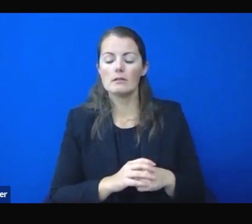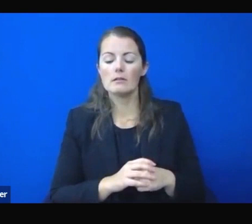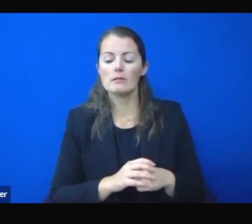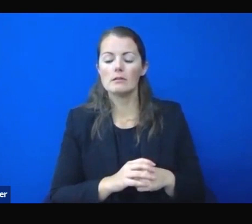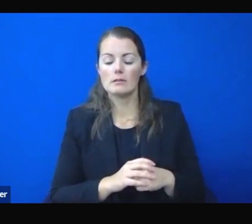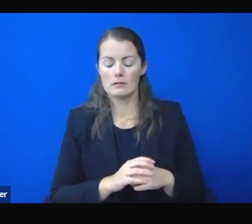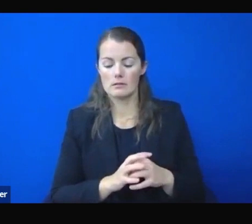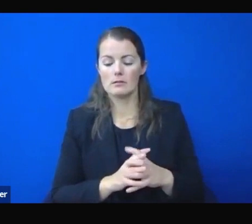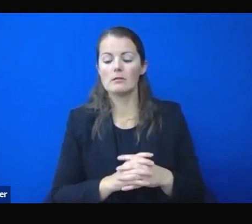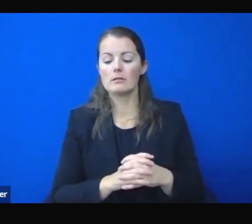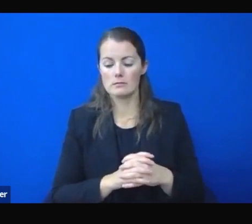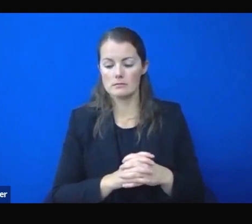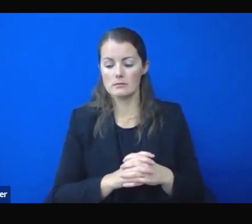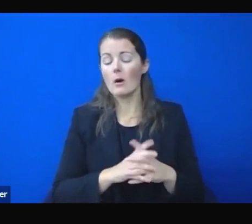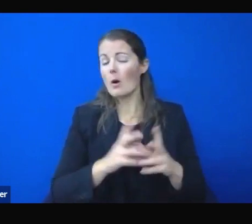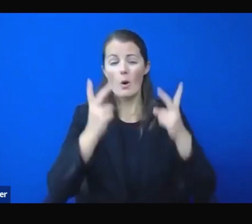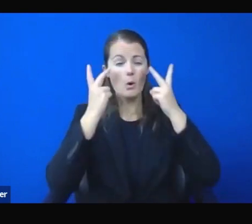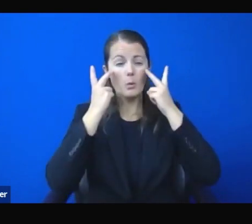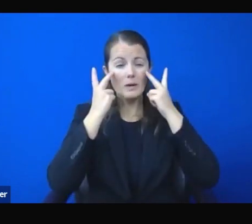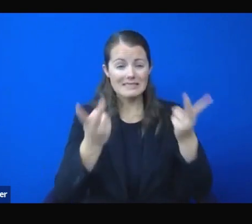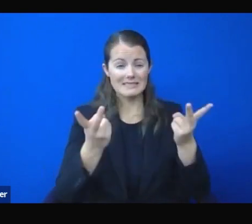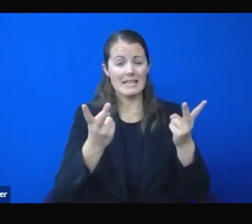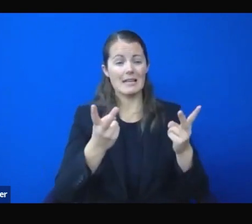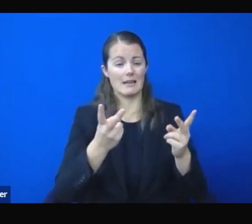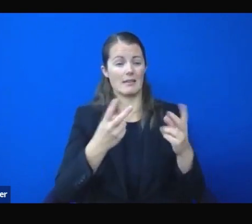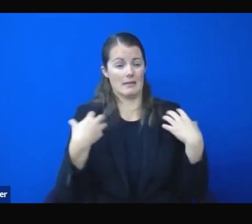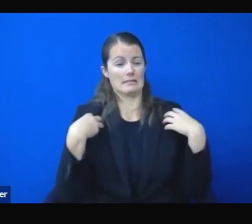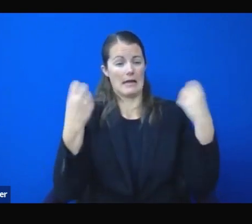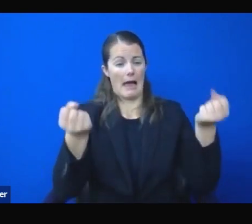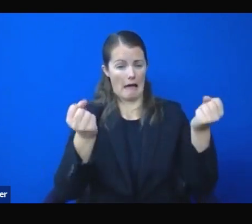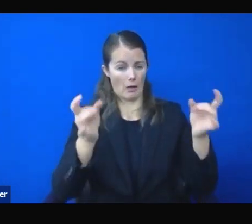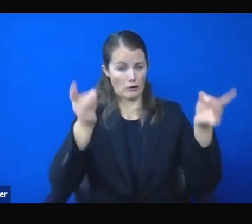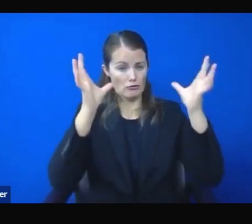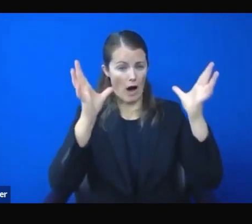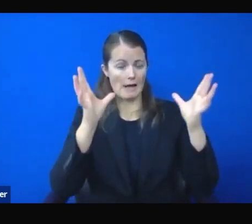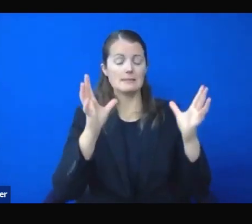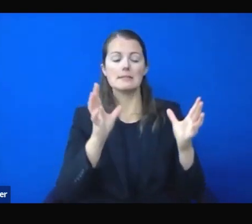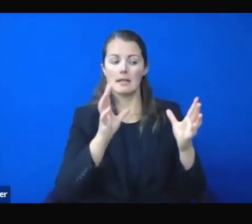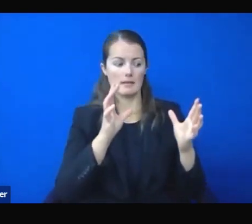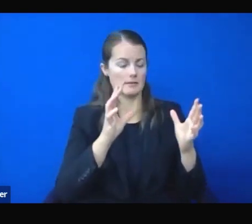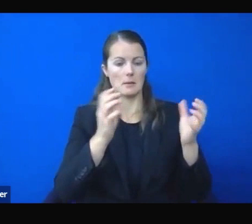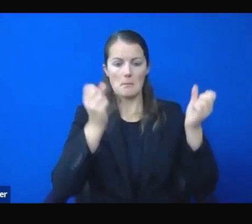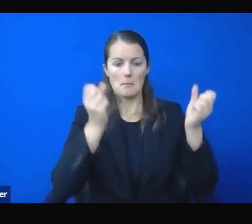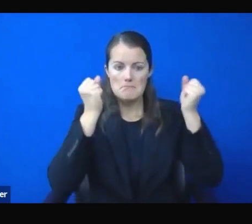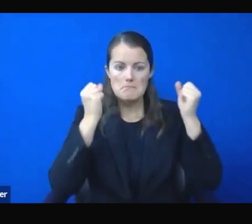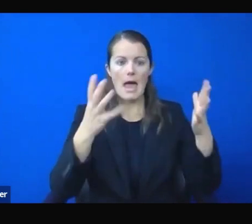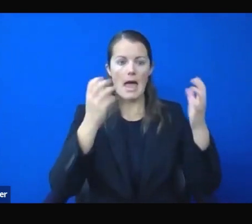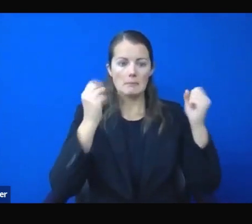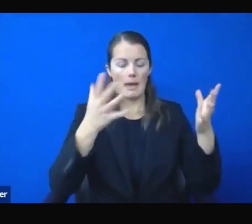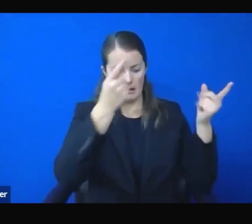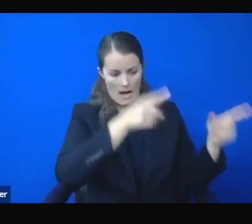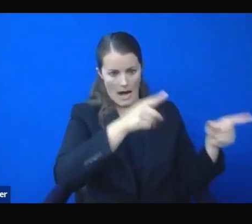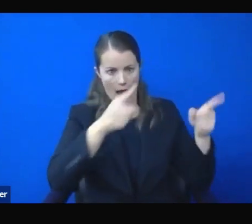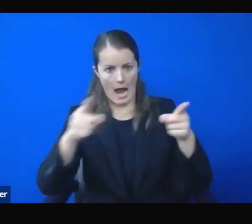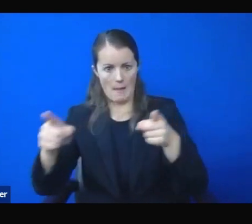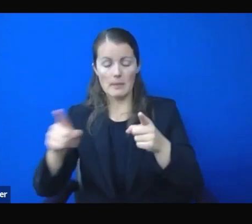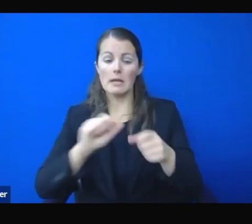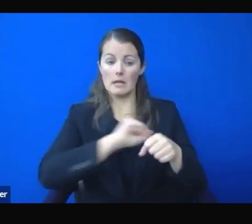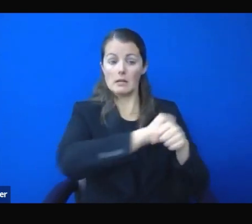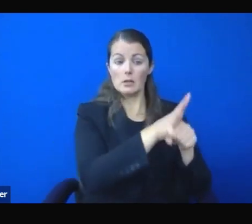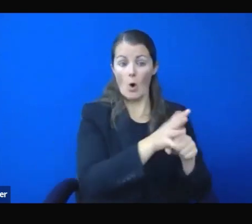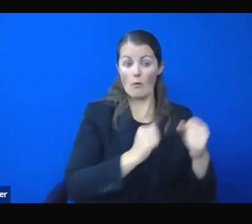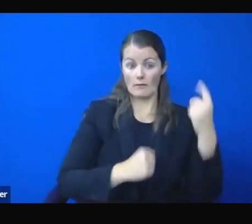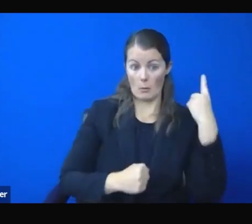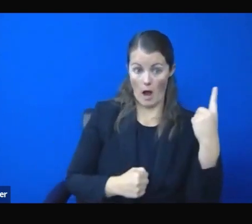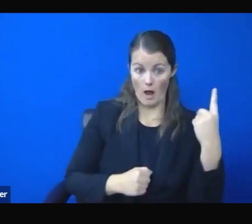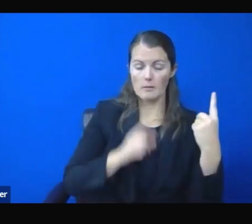have increased 50 percent quarter over quarter. And some of that has to be attributed to the lockdown situation and the restrictions that are in place. So